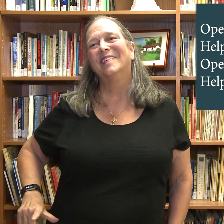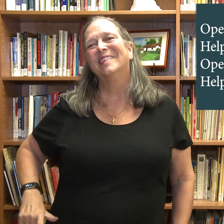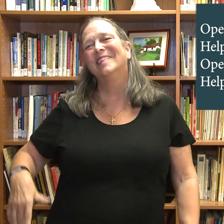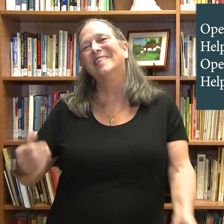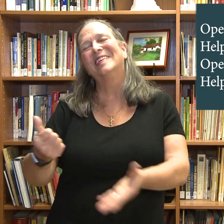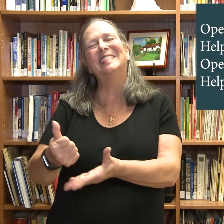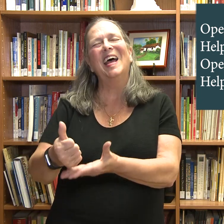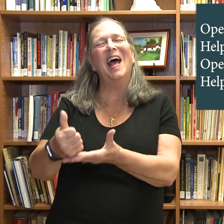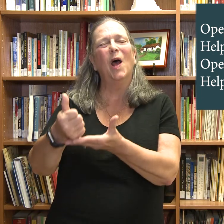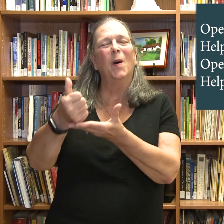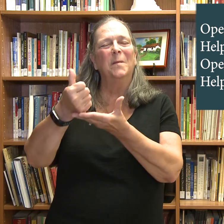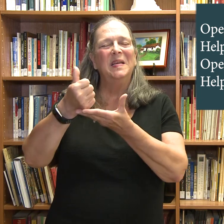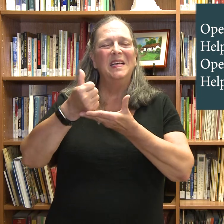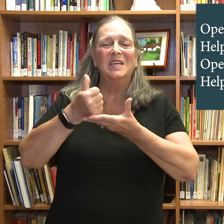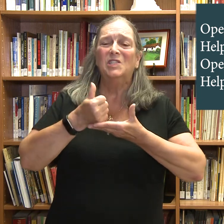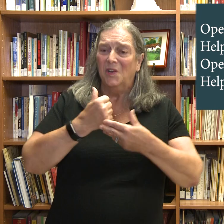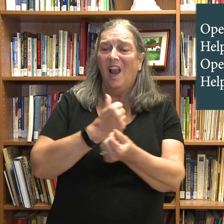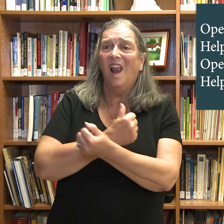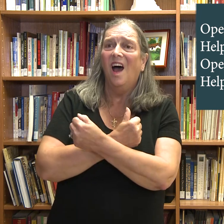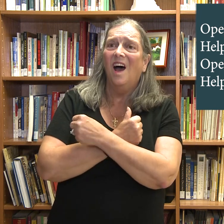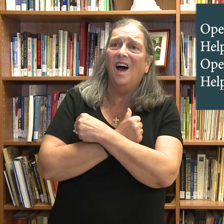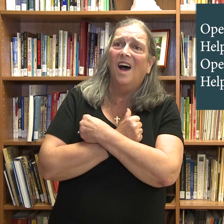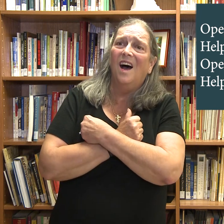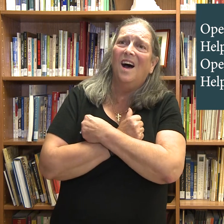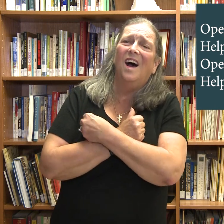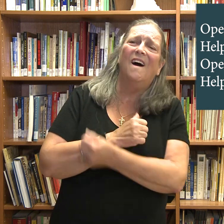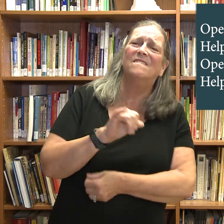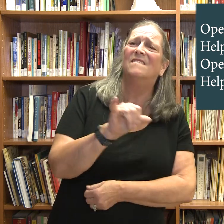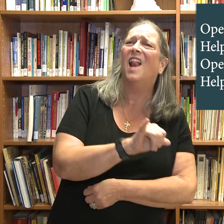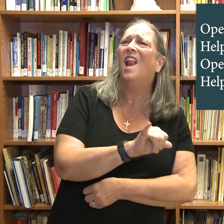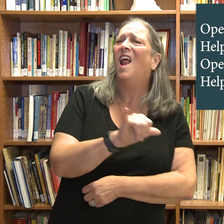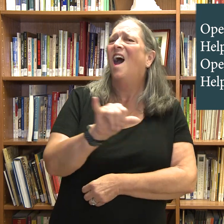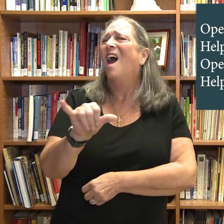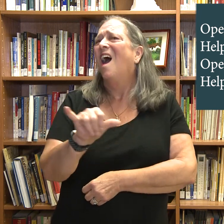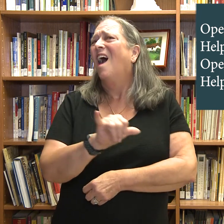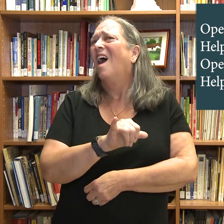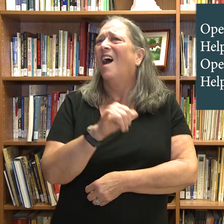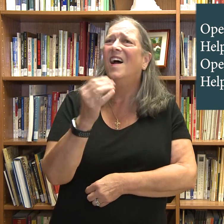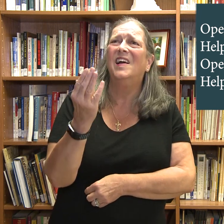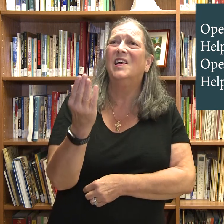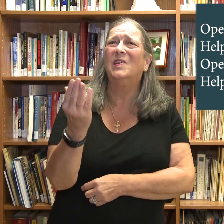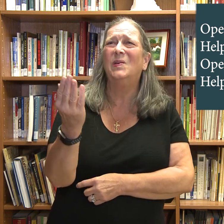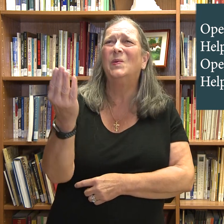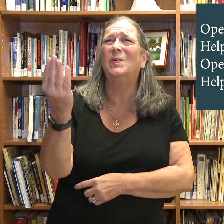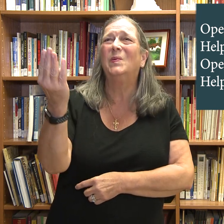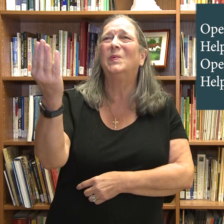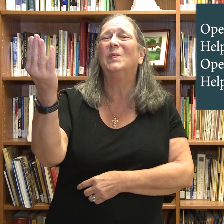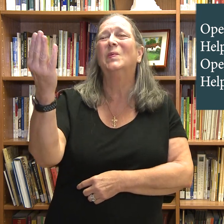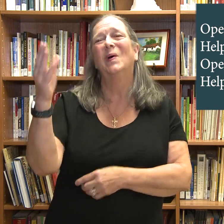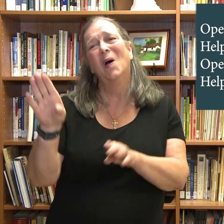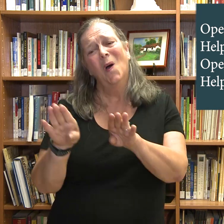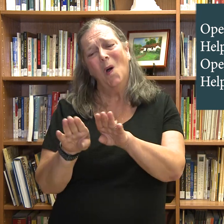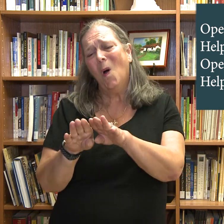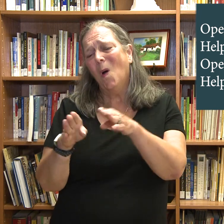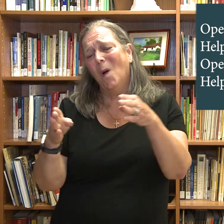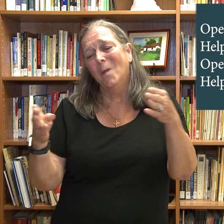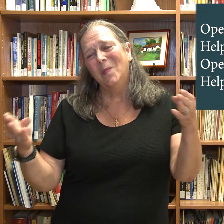Help me to love like You Open